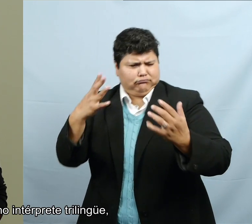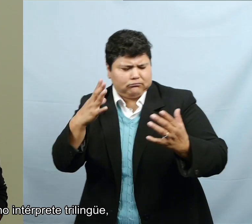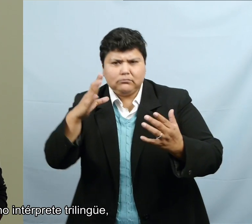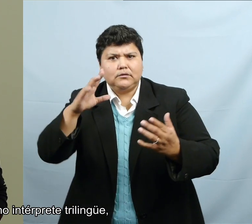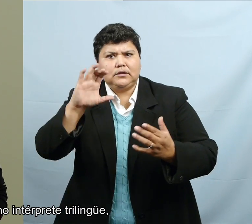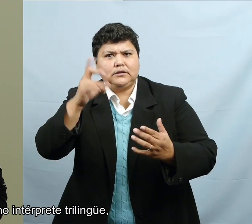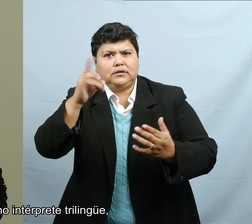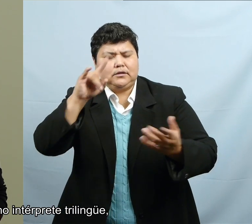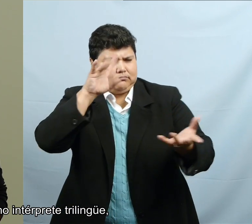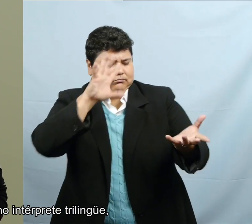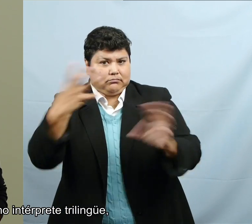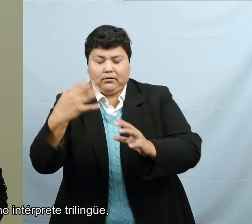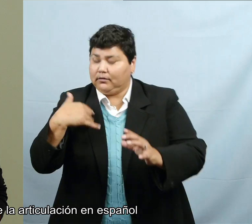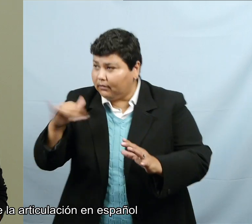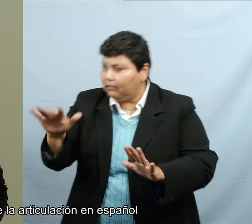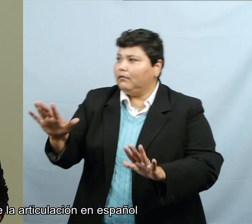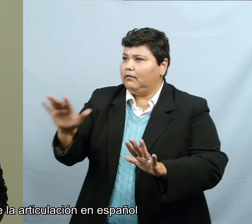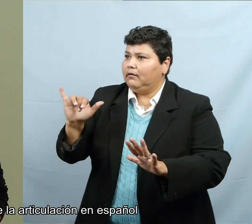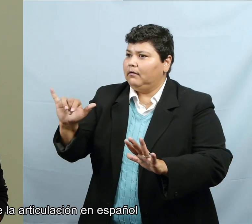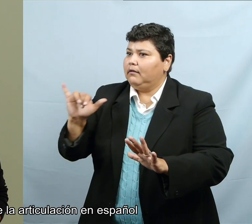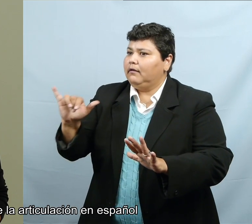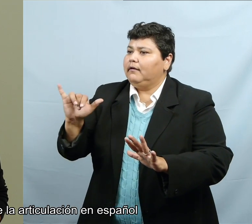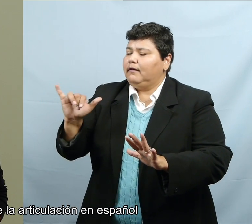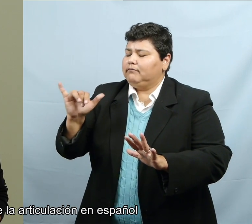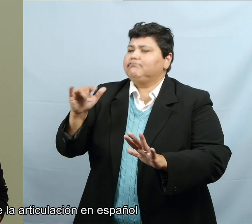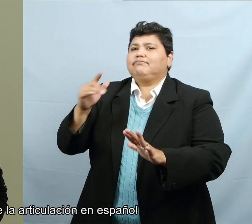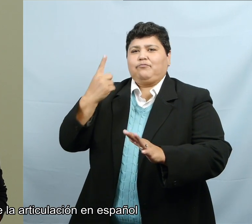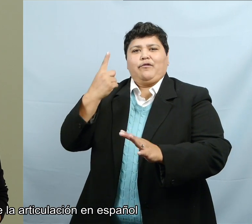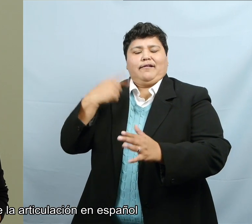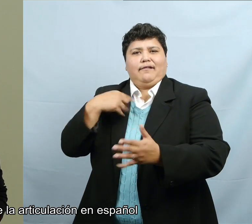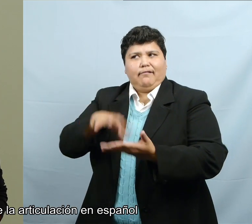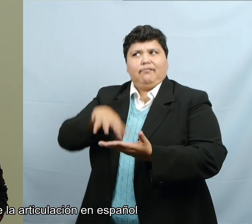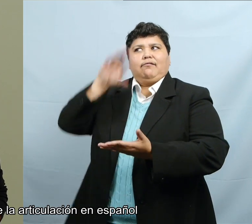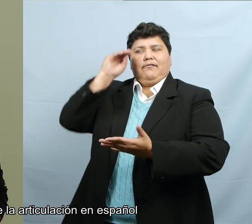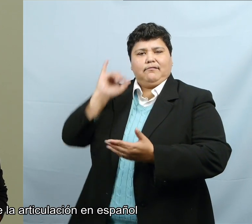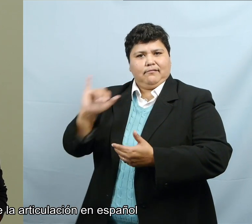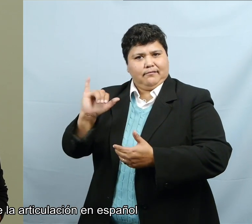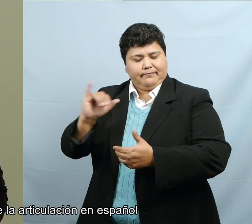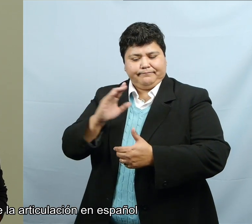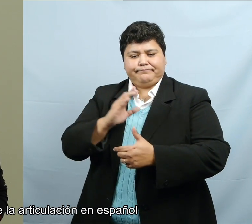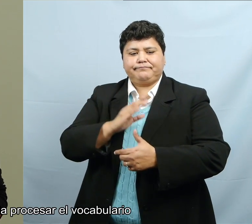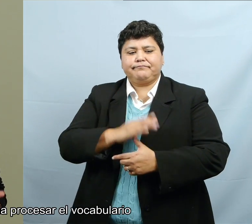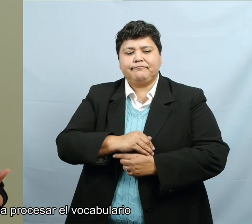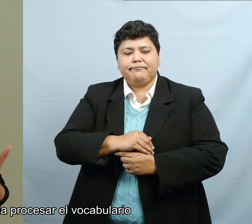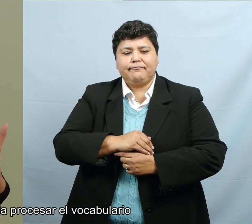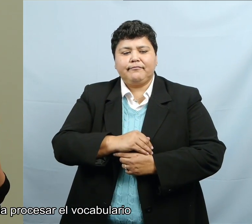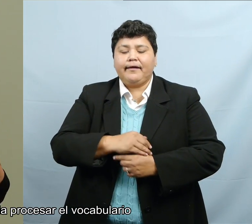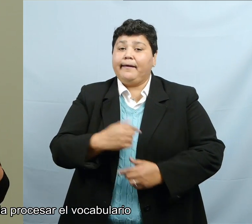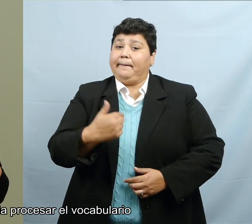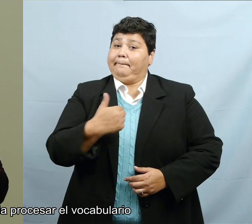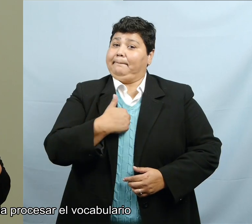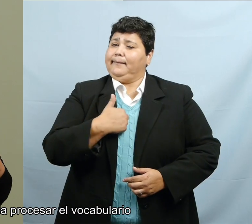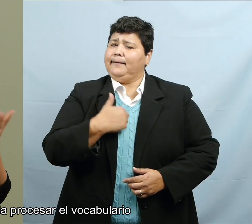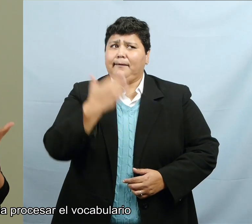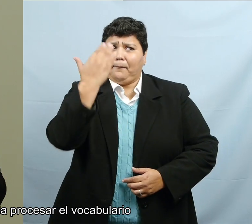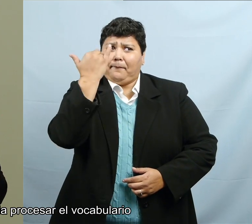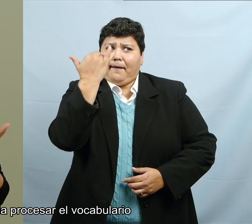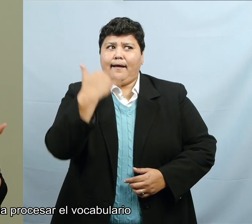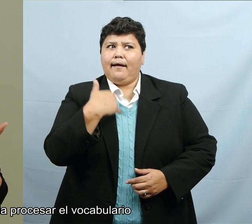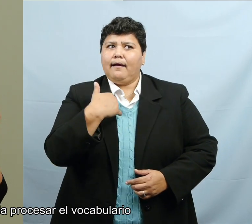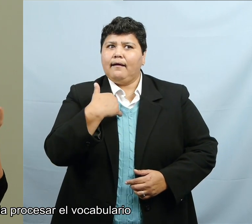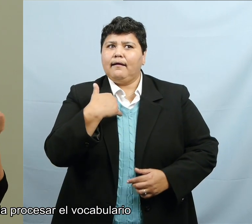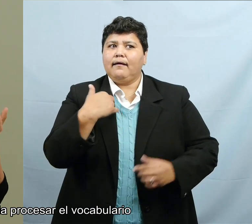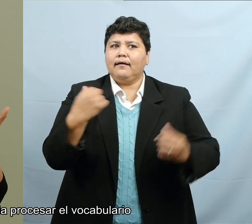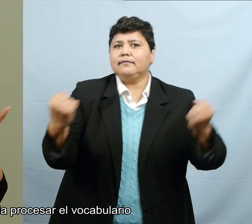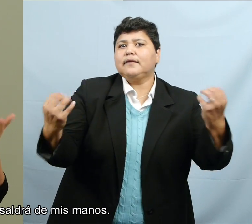As a trilingual interpreter, I feel that mouthing the Spanish helps me process